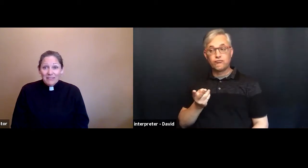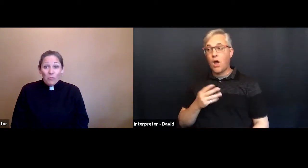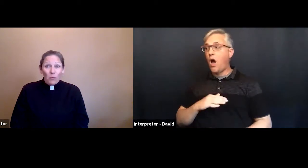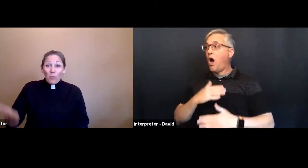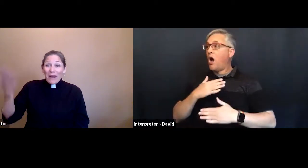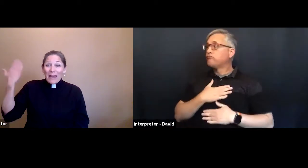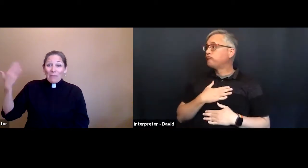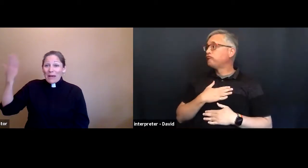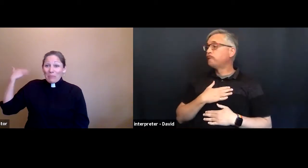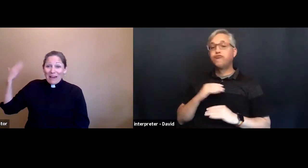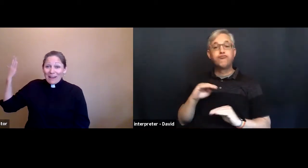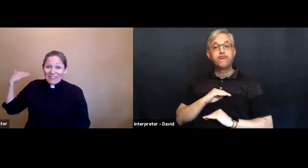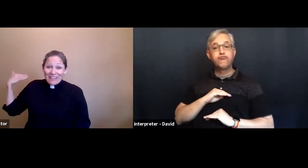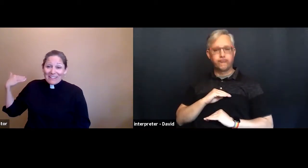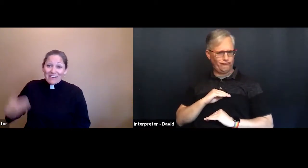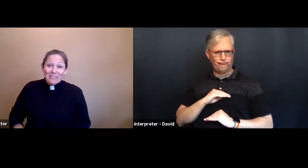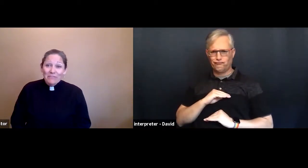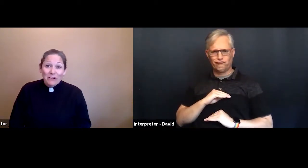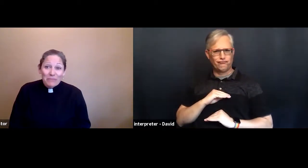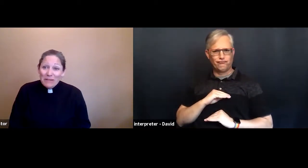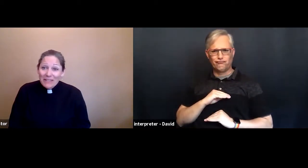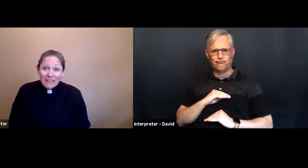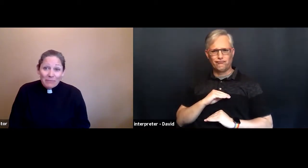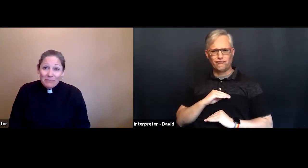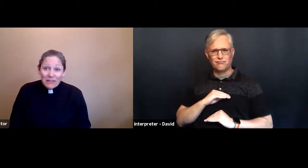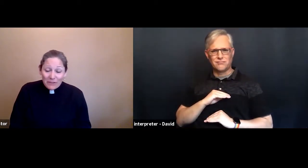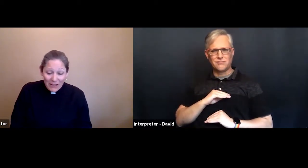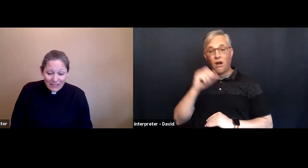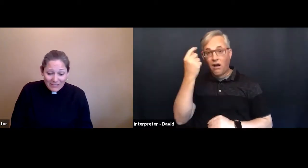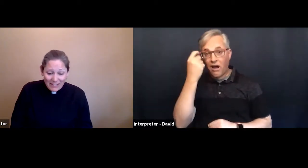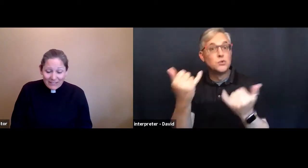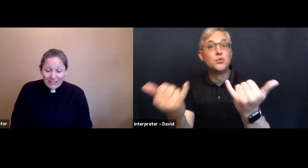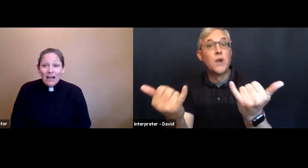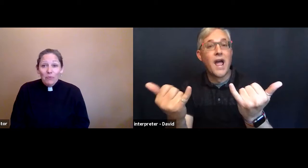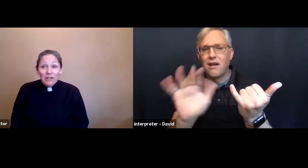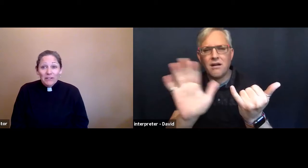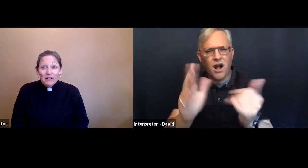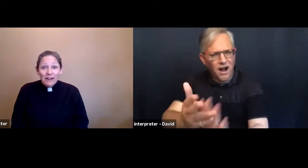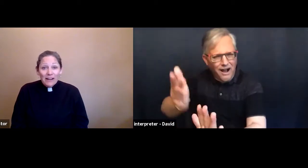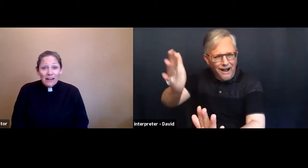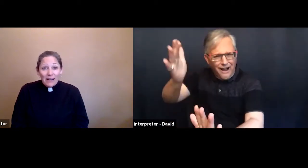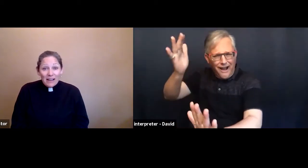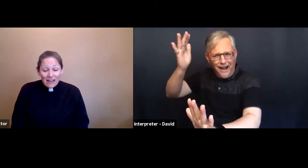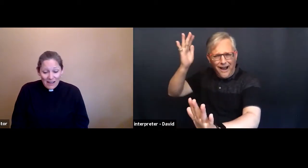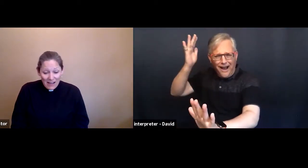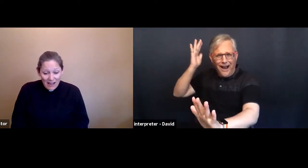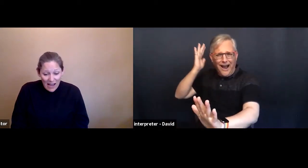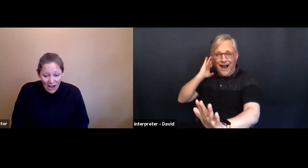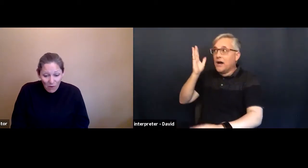Way, way, way, way back then, in the very beginning, they are not content. And I wonder, how